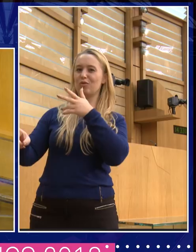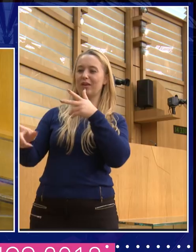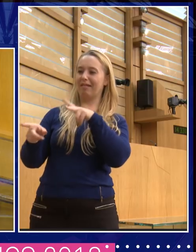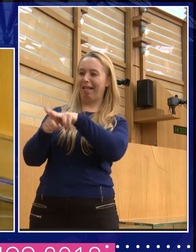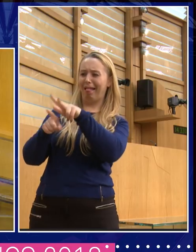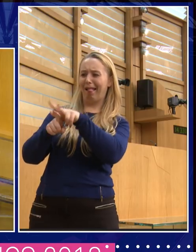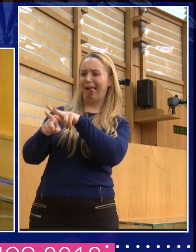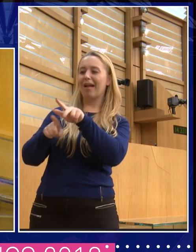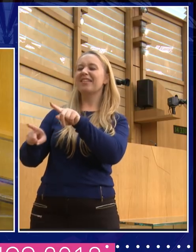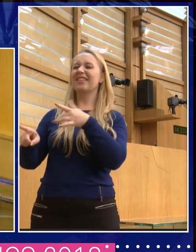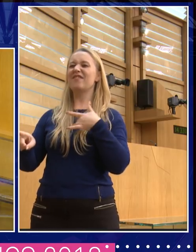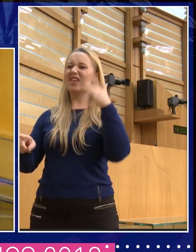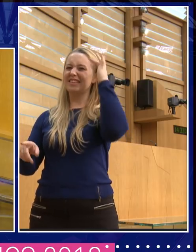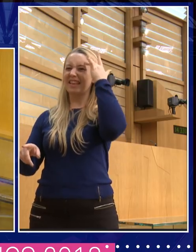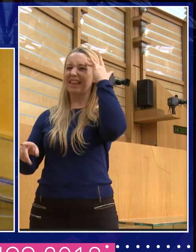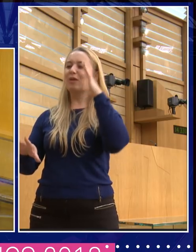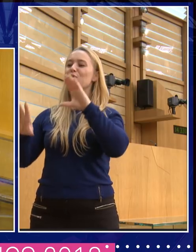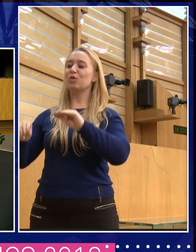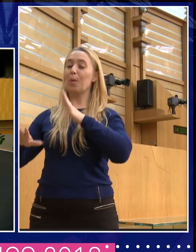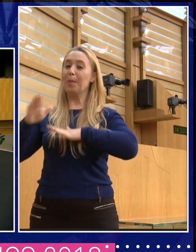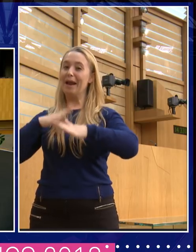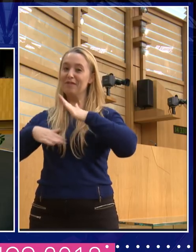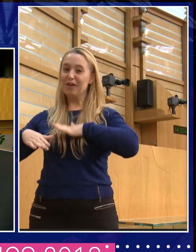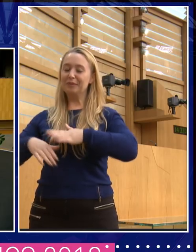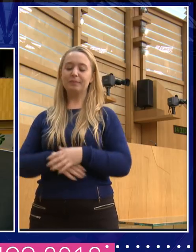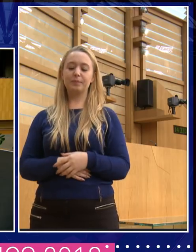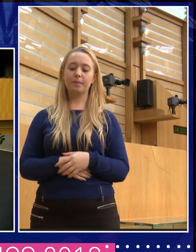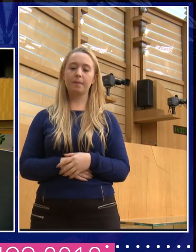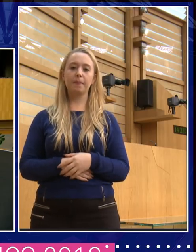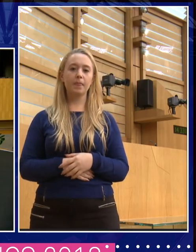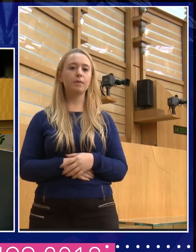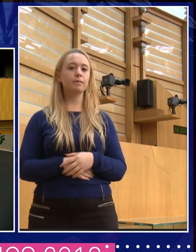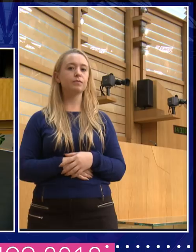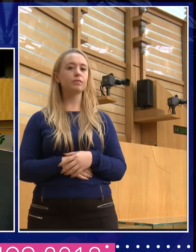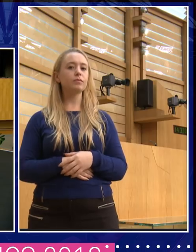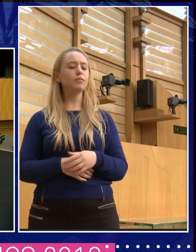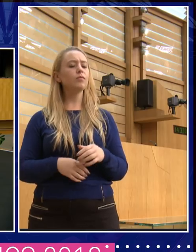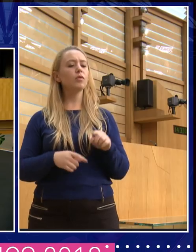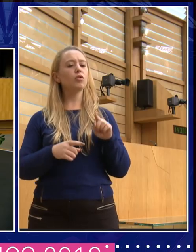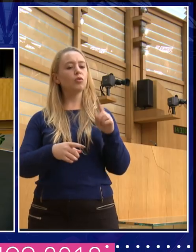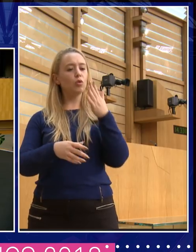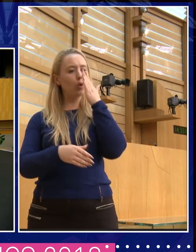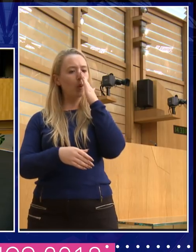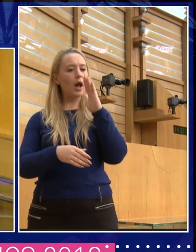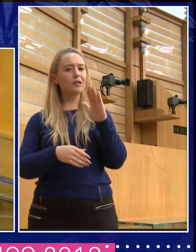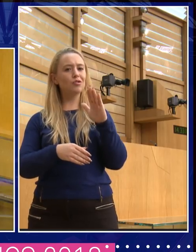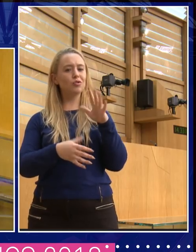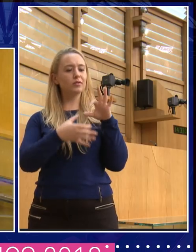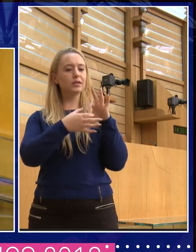I was intrigued. I reading, your attitude to sexist behaviour has changed as well in the sense